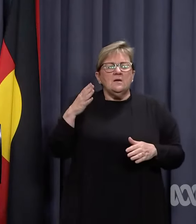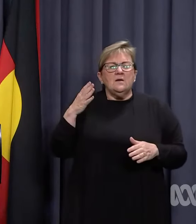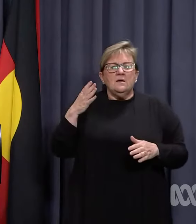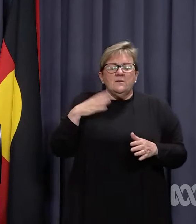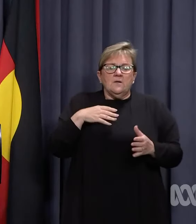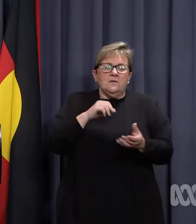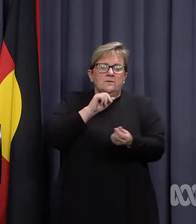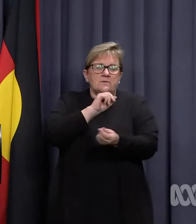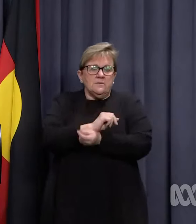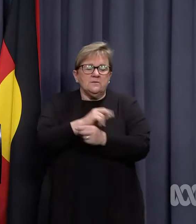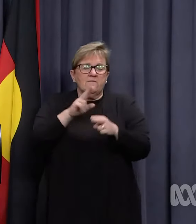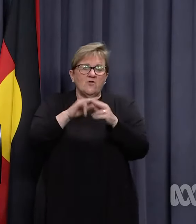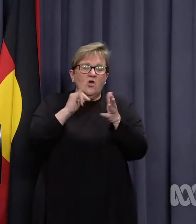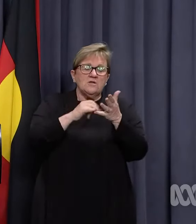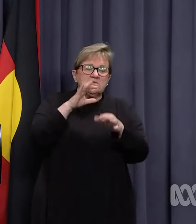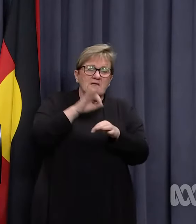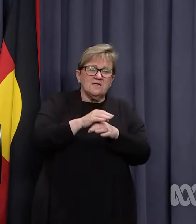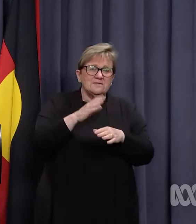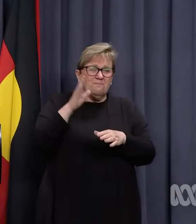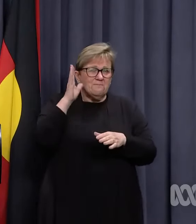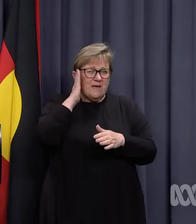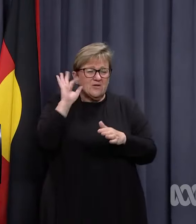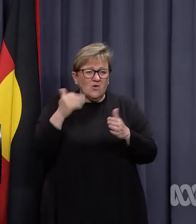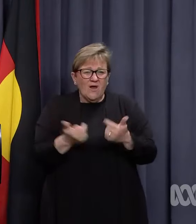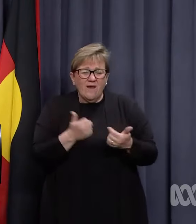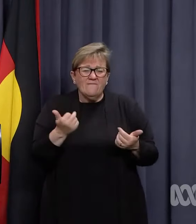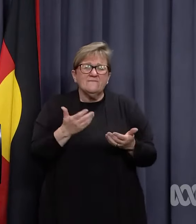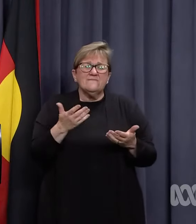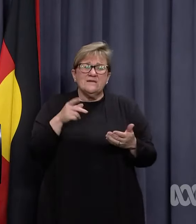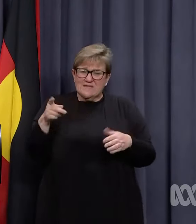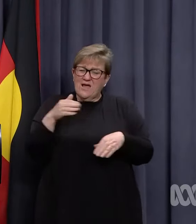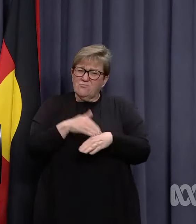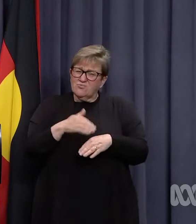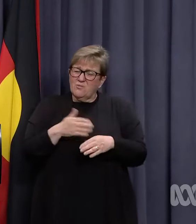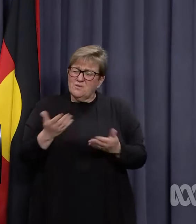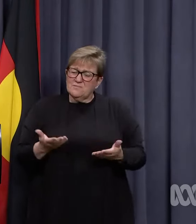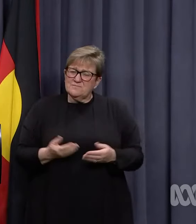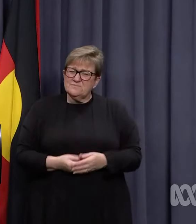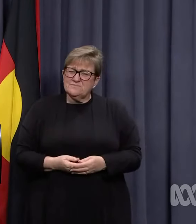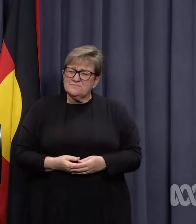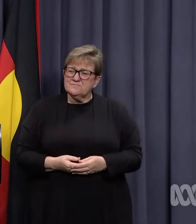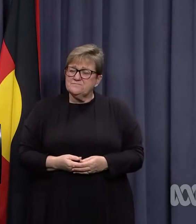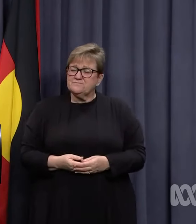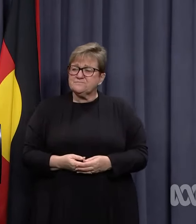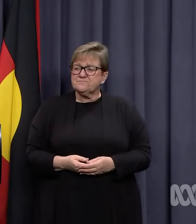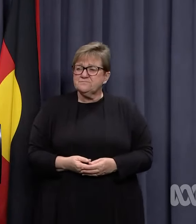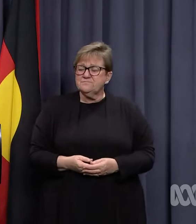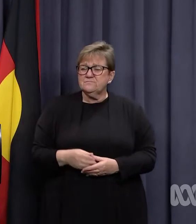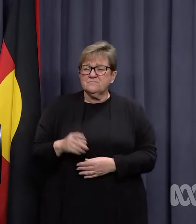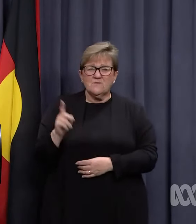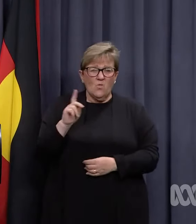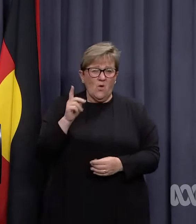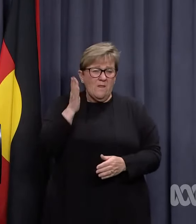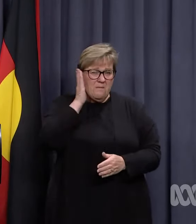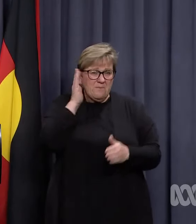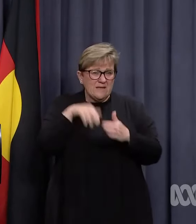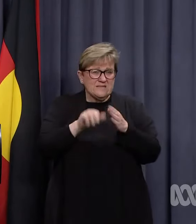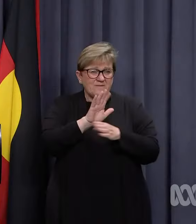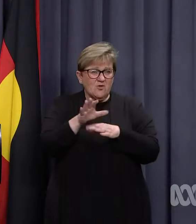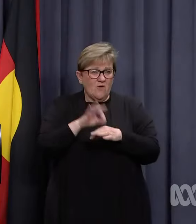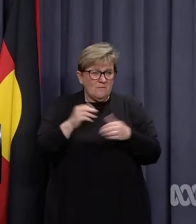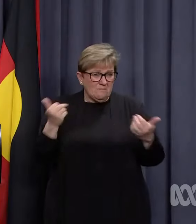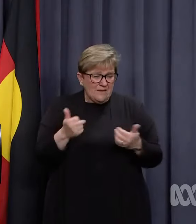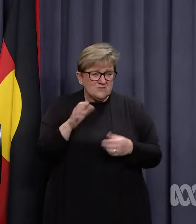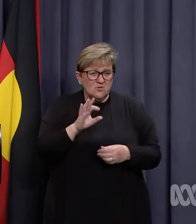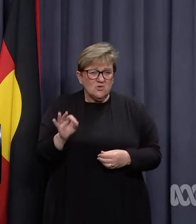in hospitals like Fiona Stanley. Is this a problem and what is the availability of beds in those COVID hospitals?